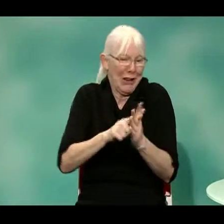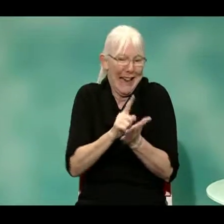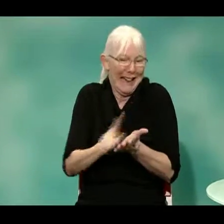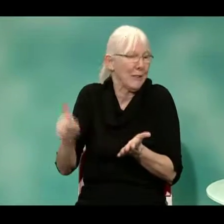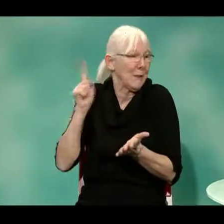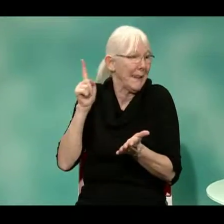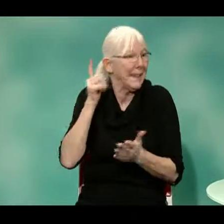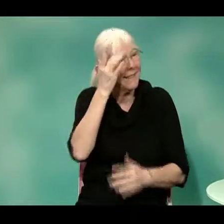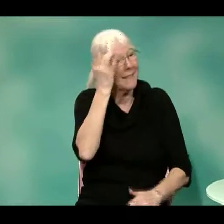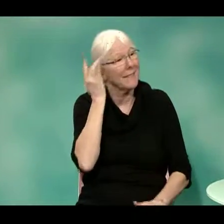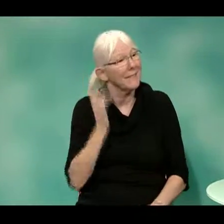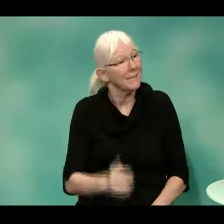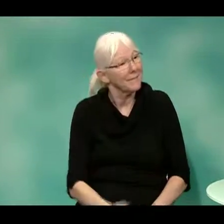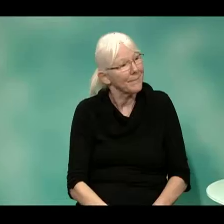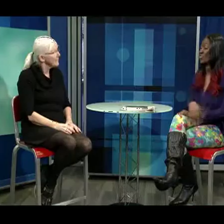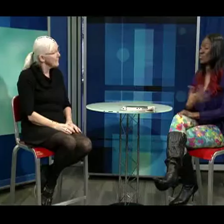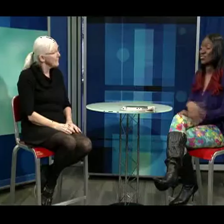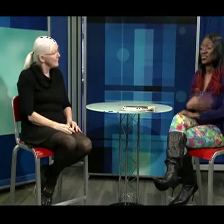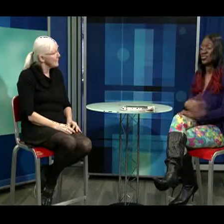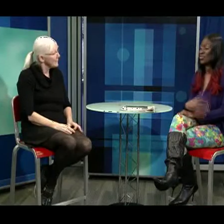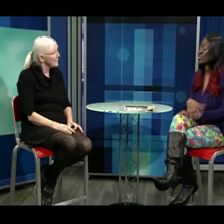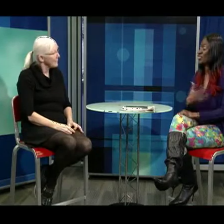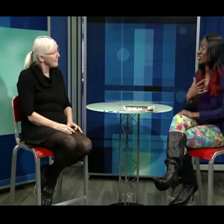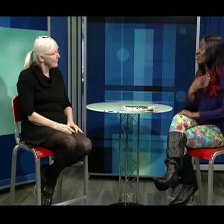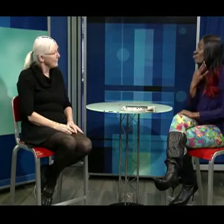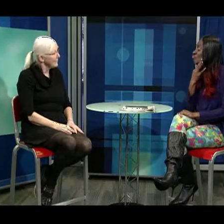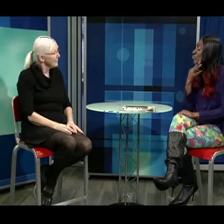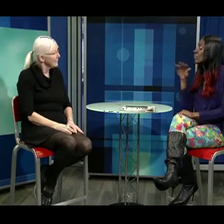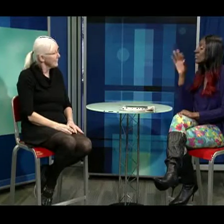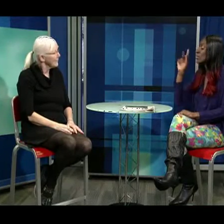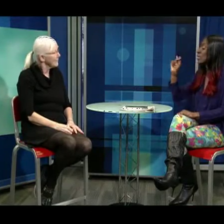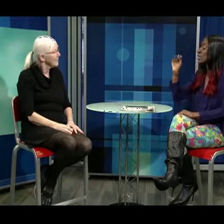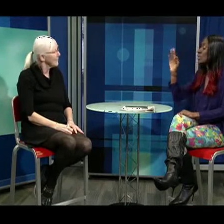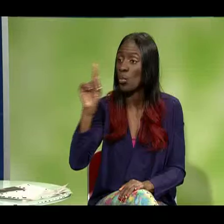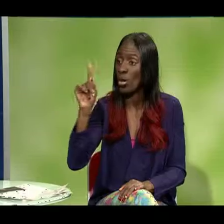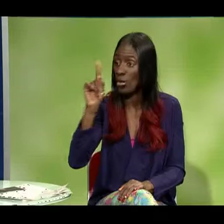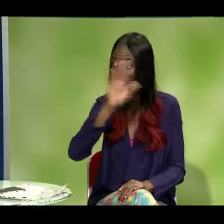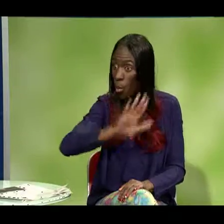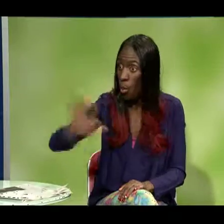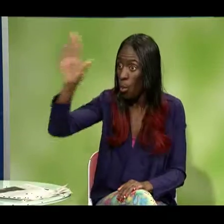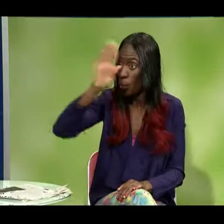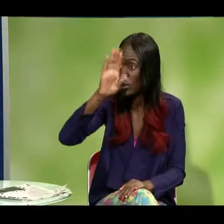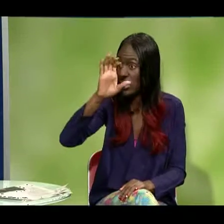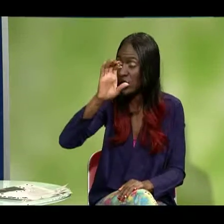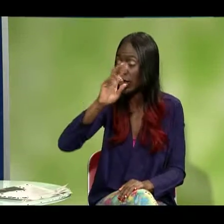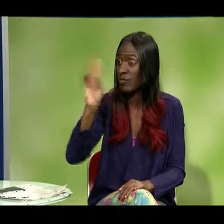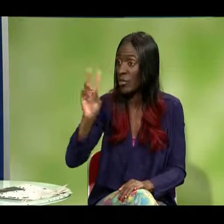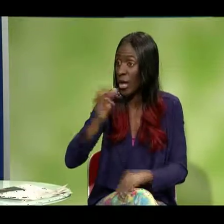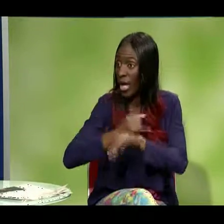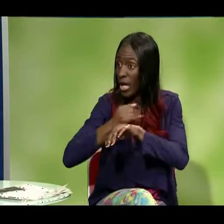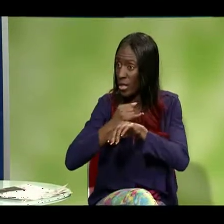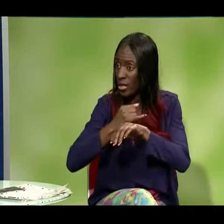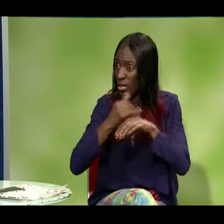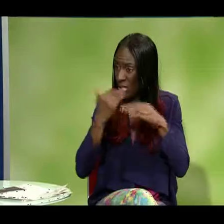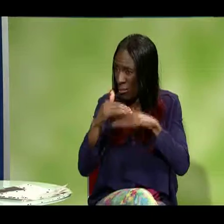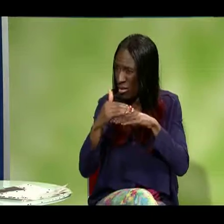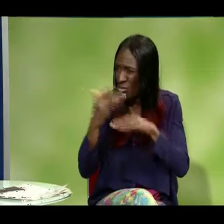now, that's how it's working. I mean, it's just rolled out last week. Wow. So now is that across BC